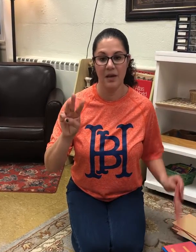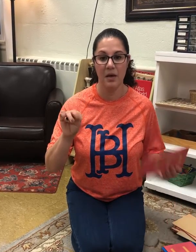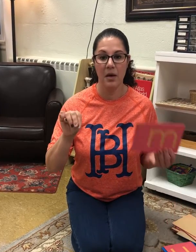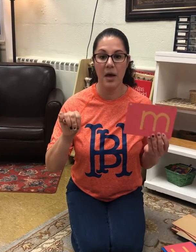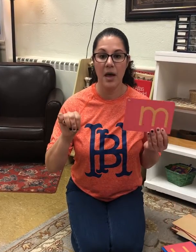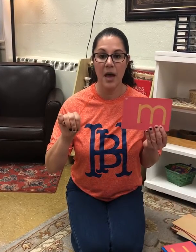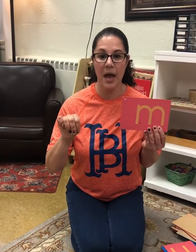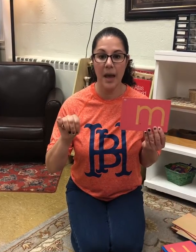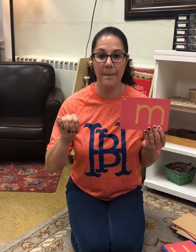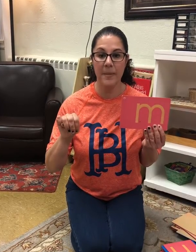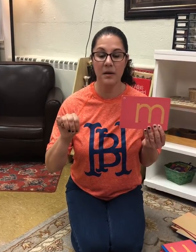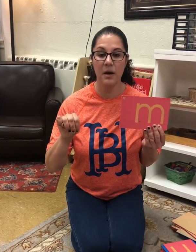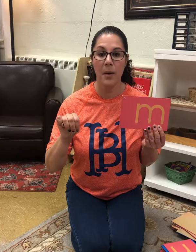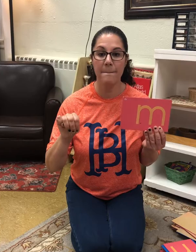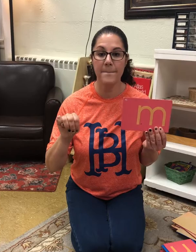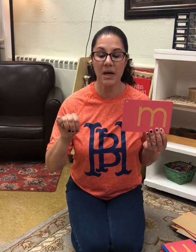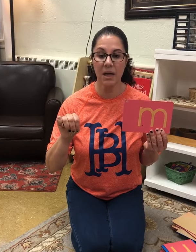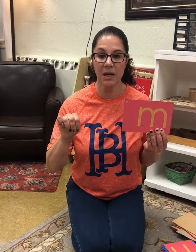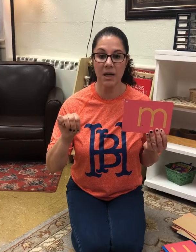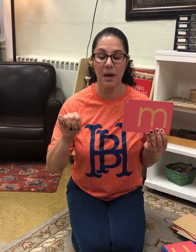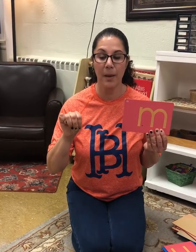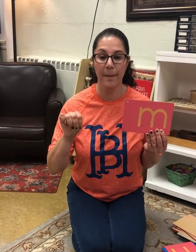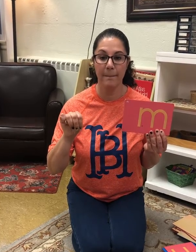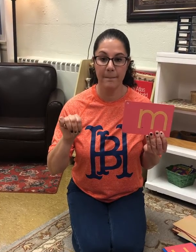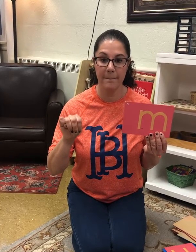M, monkey, m.